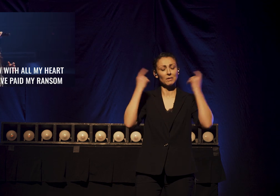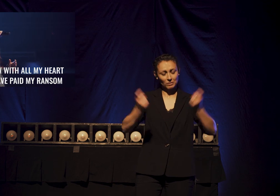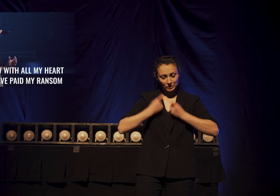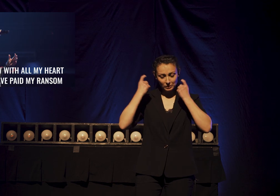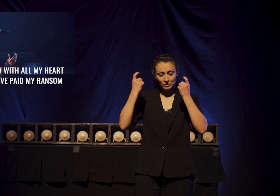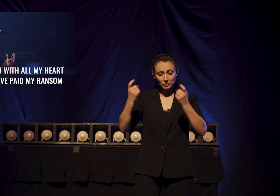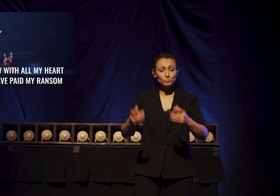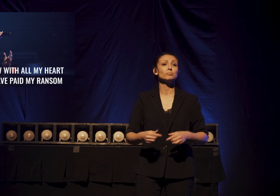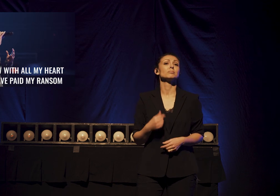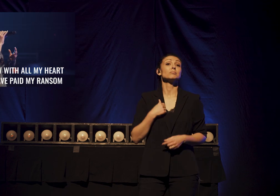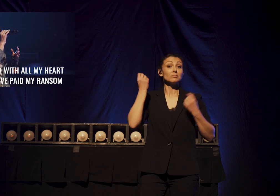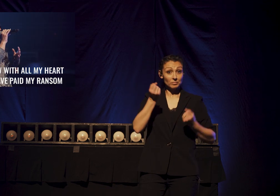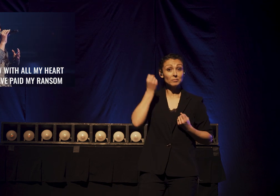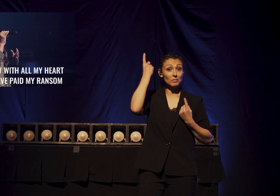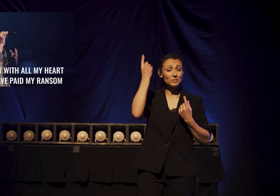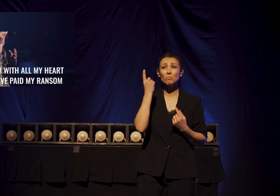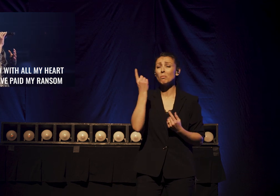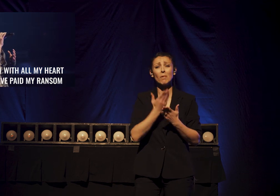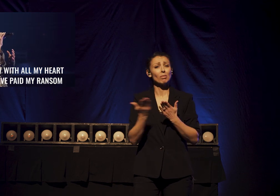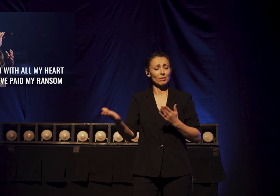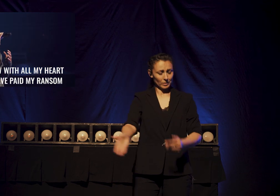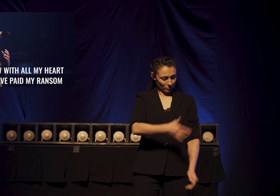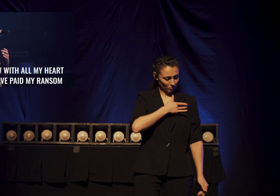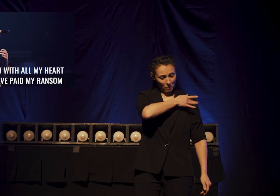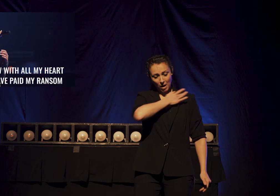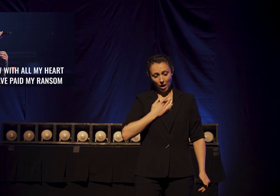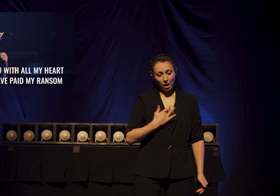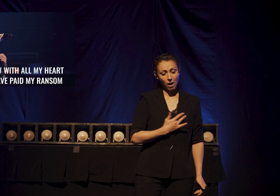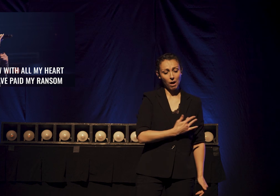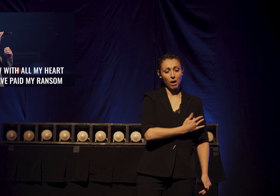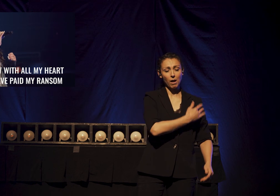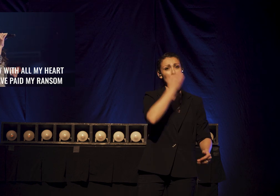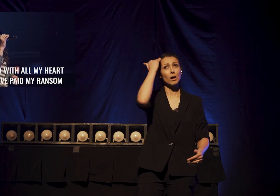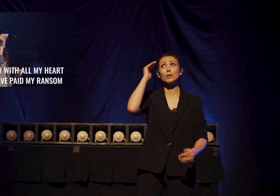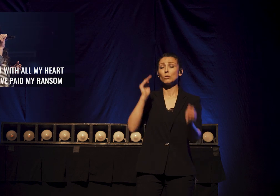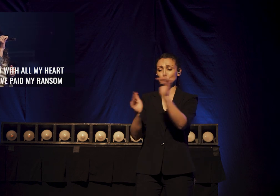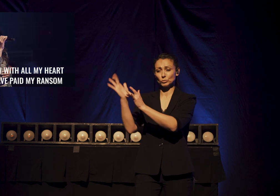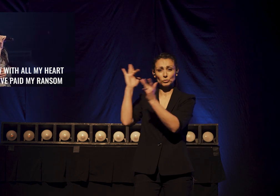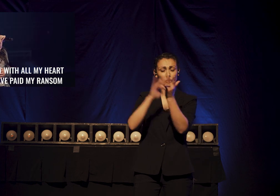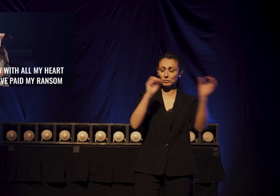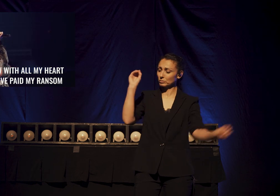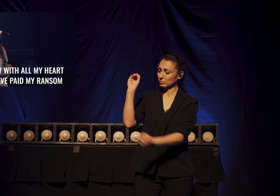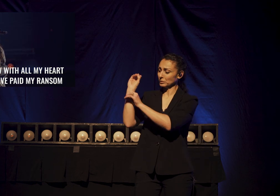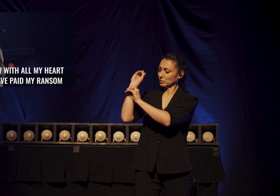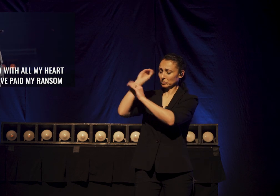know with all my heart. His wounds have paid